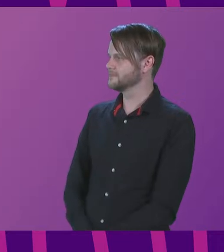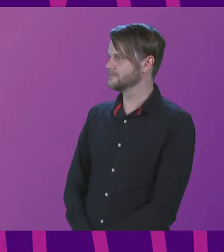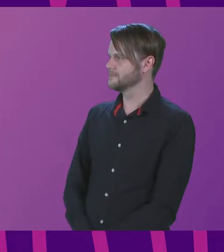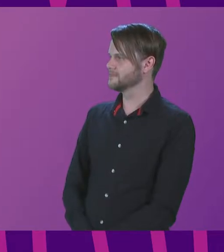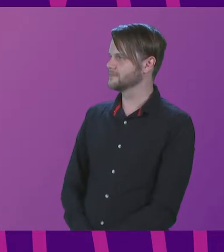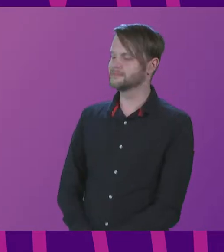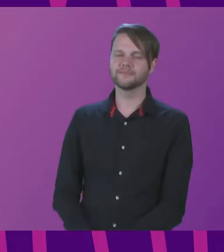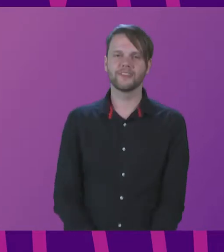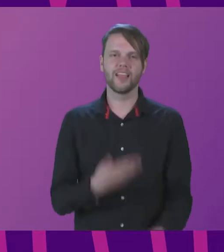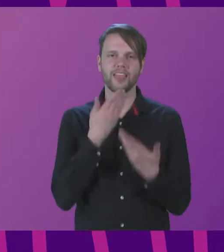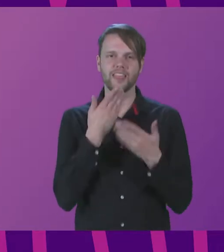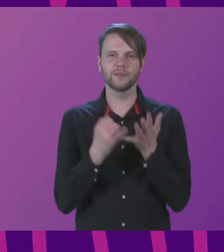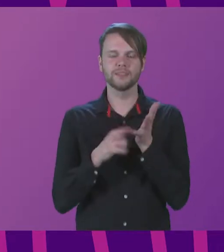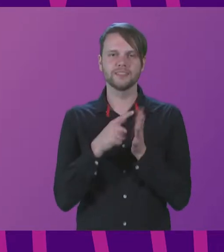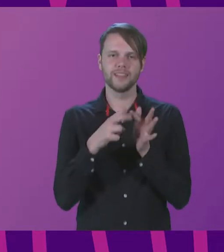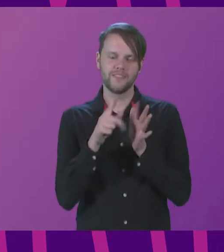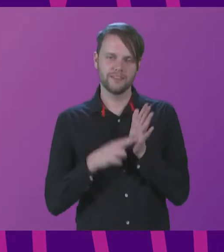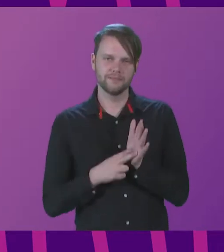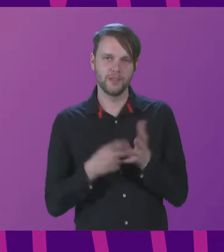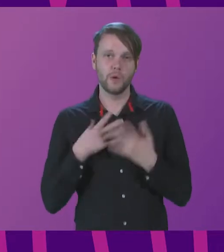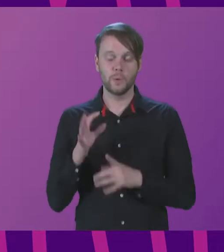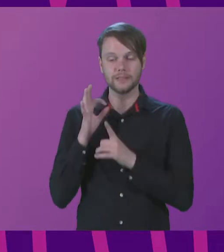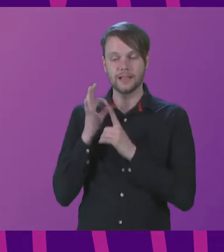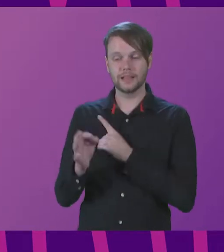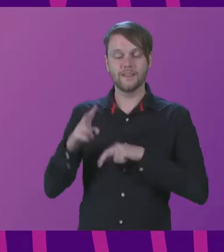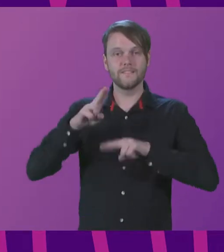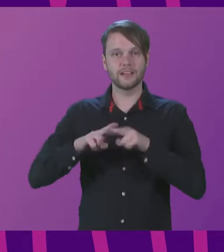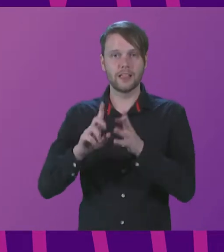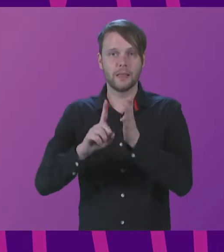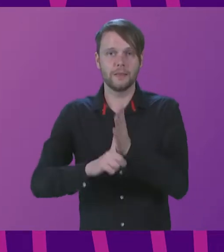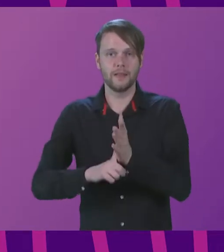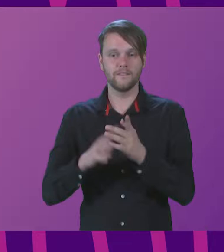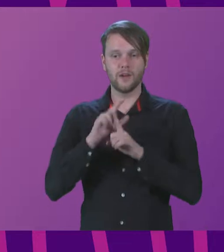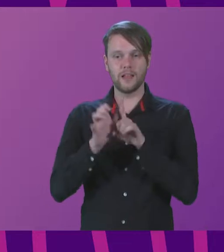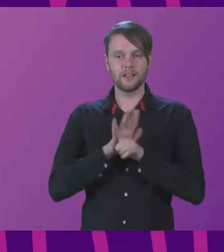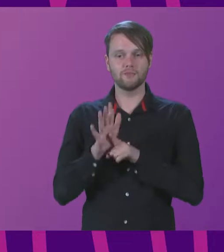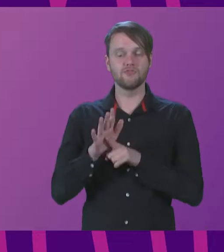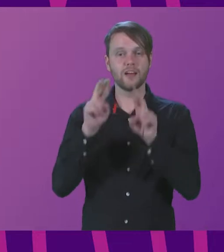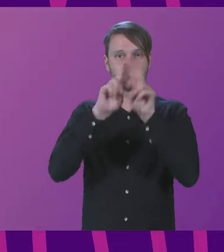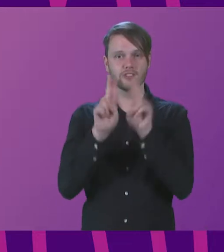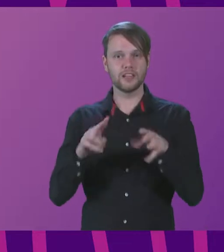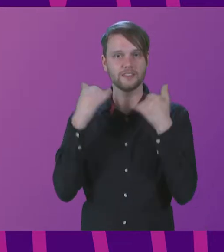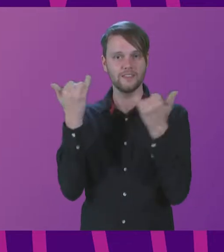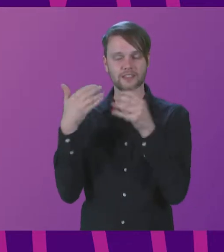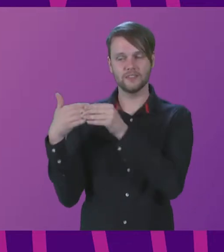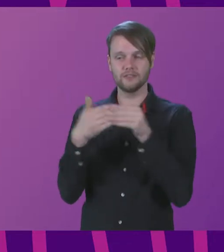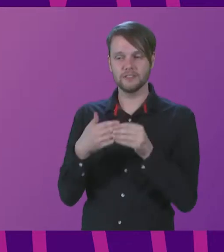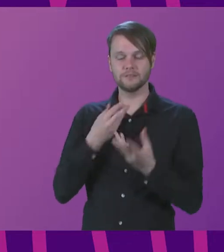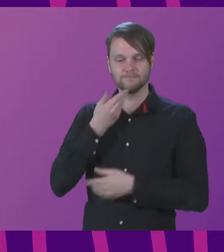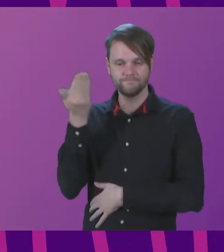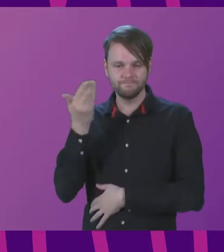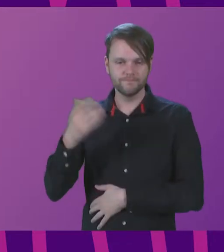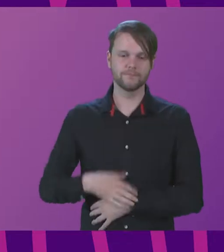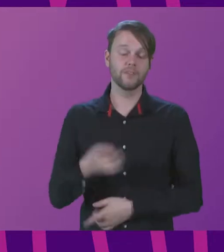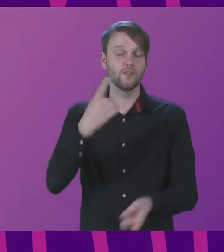Thank you, Sir Stephen. I would now like to invite Fergus Linehan, director of the Edinburgh International Festival to speak. As many